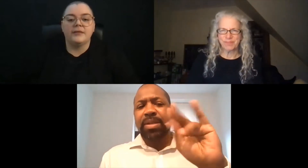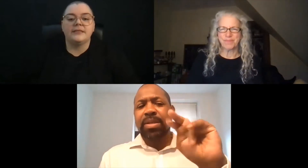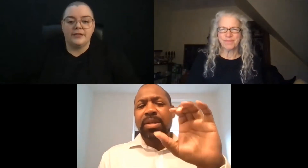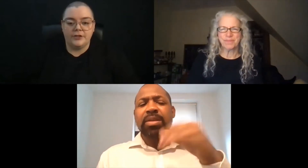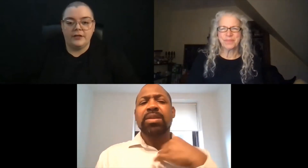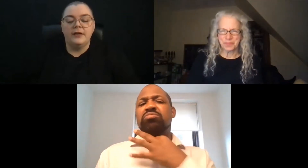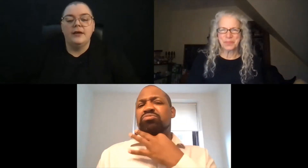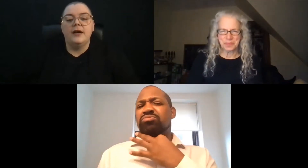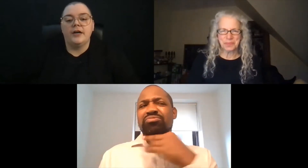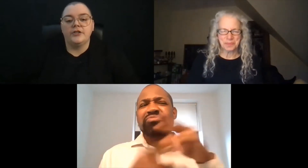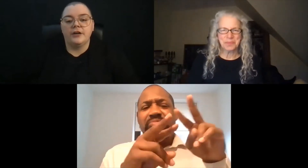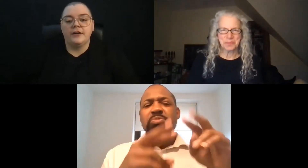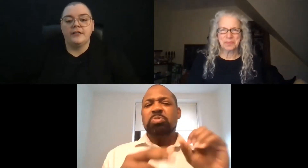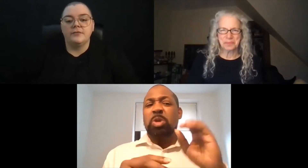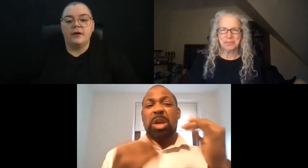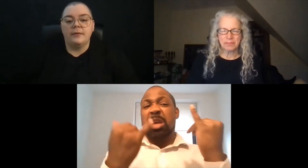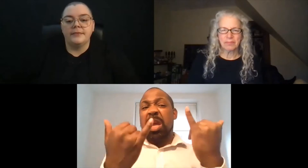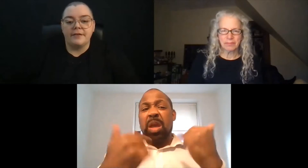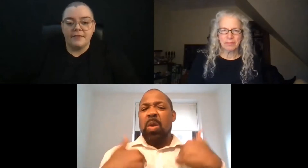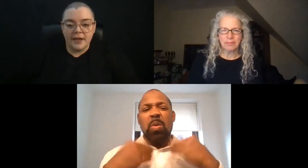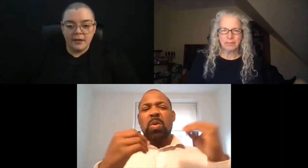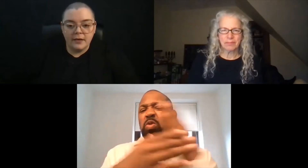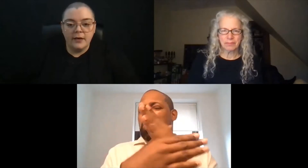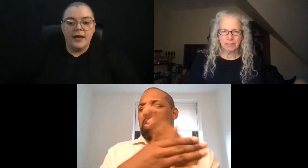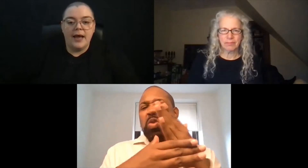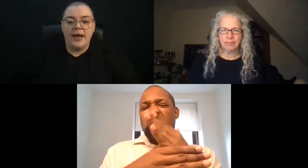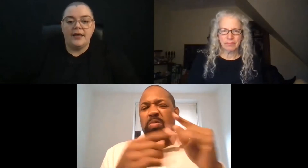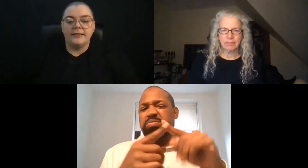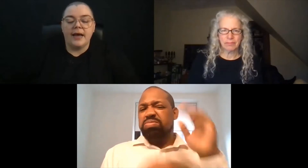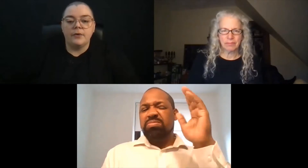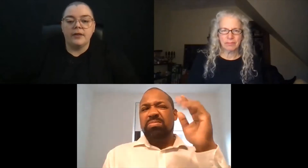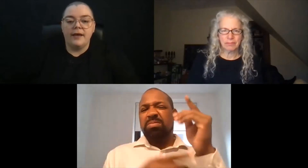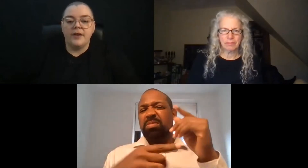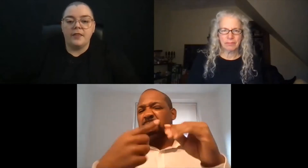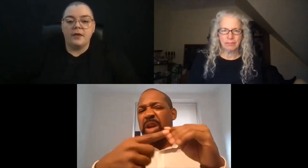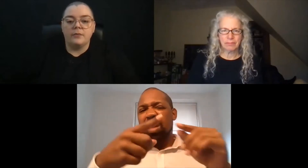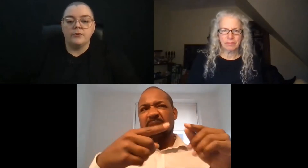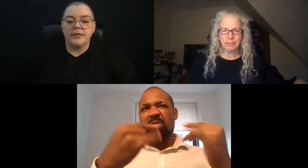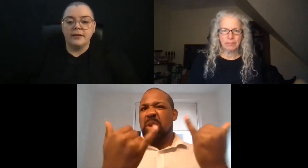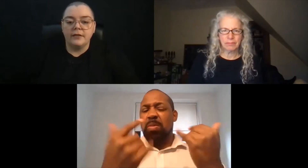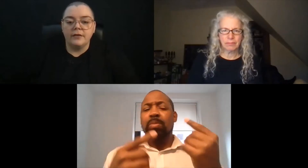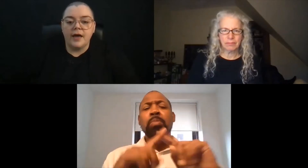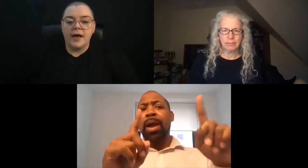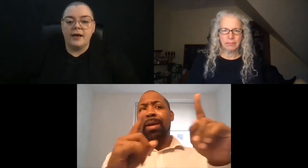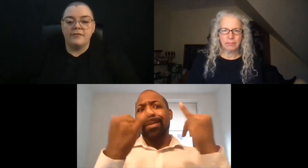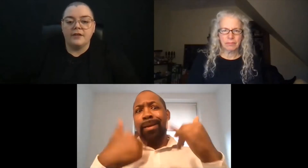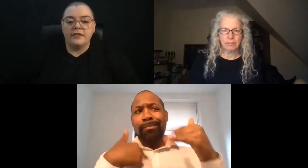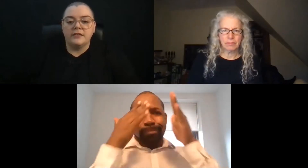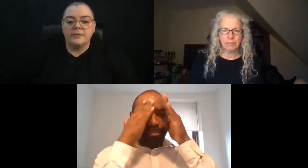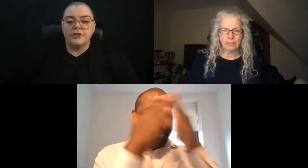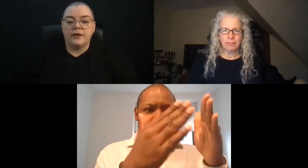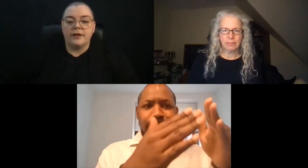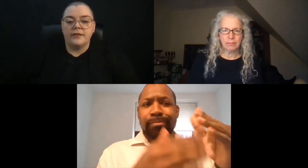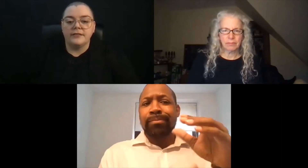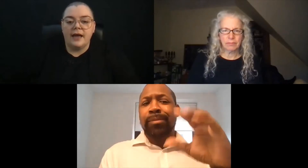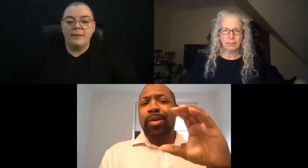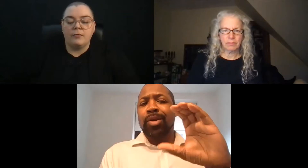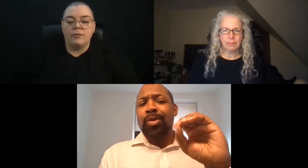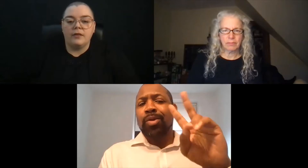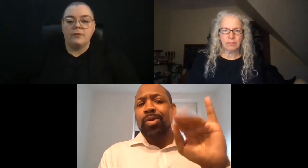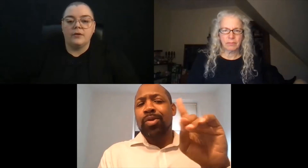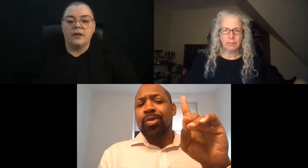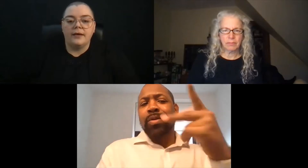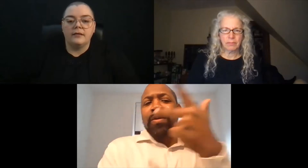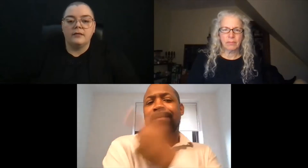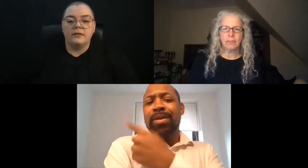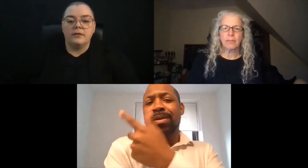giving a presentation. Sharon is from Deaf Inc. And I really have nothing in particular that I feel needs to be shared at this time. I